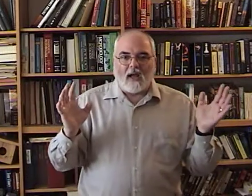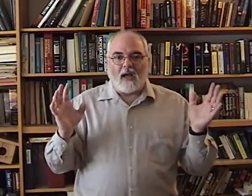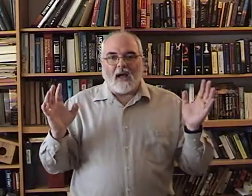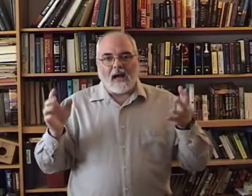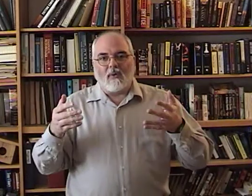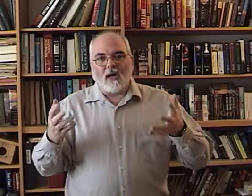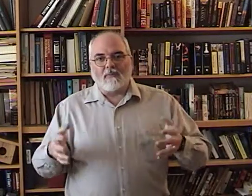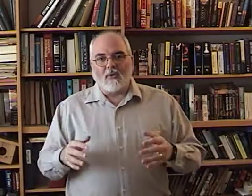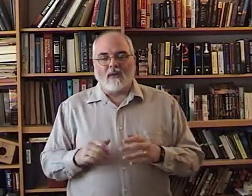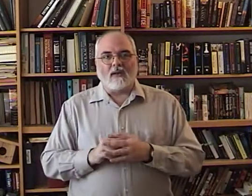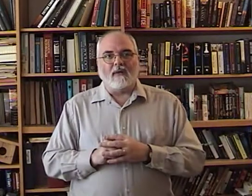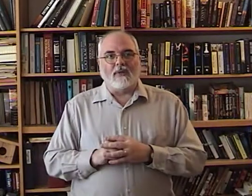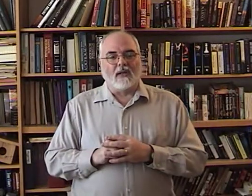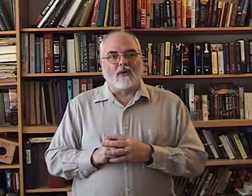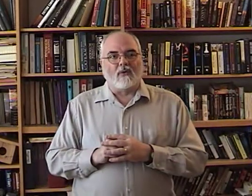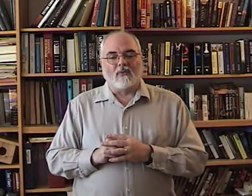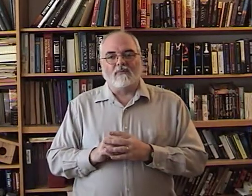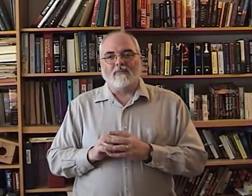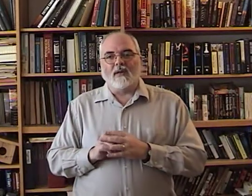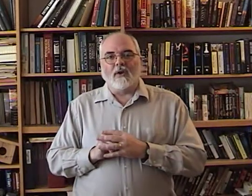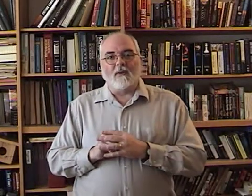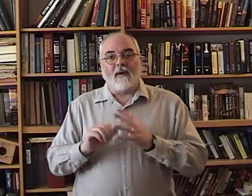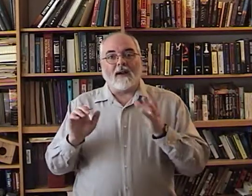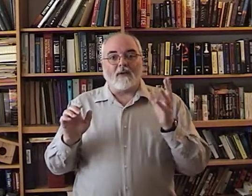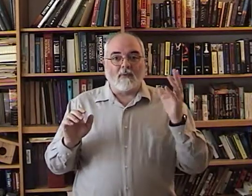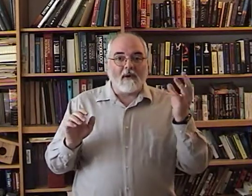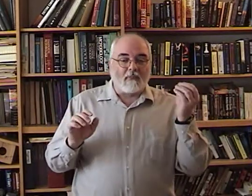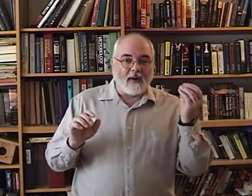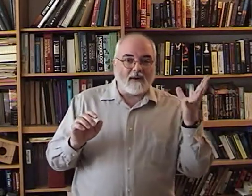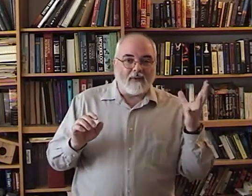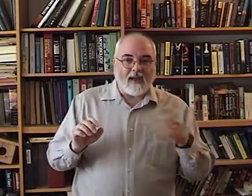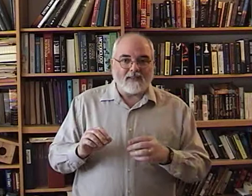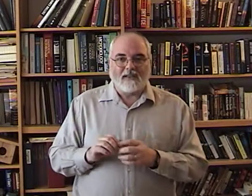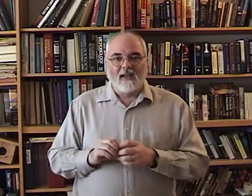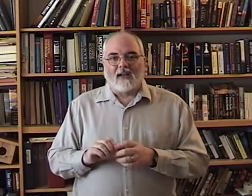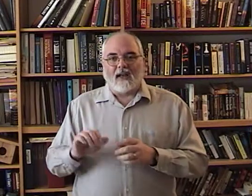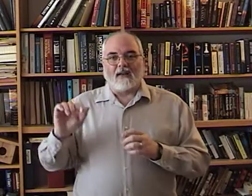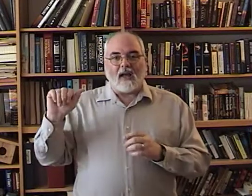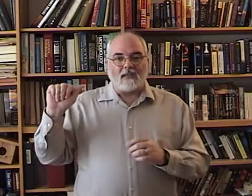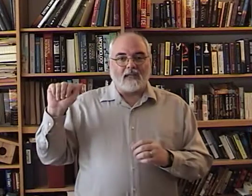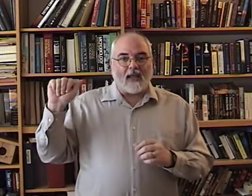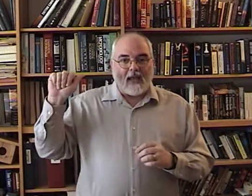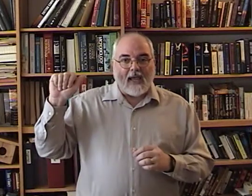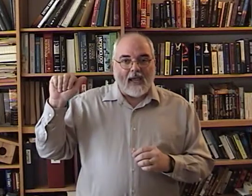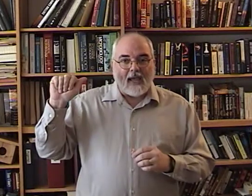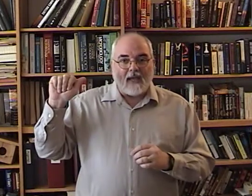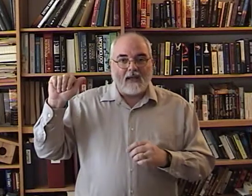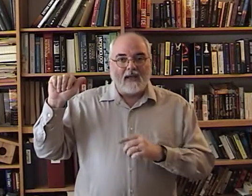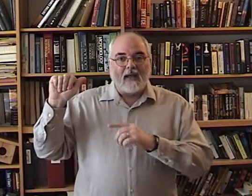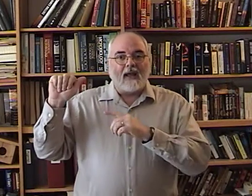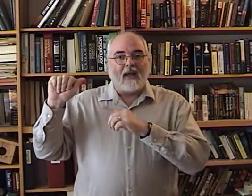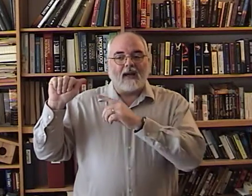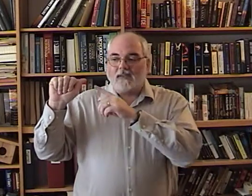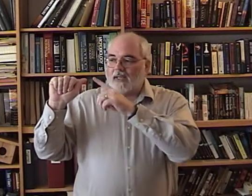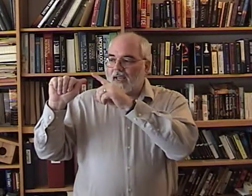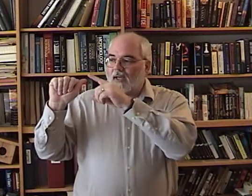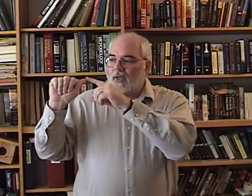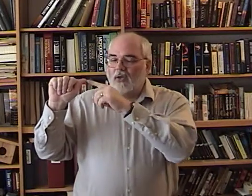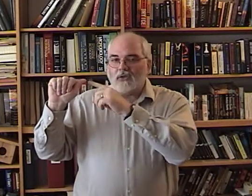I will help you with a little mnemonic remembering device. Like, I'll say A, and I'll say, it looks